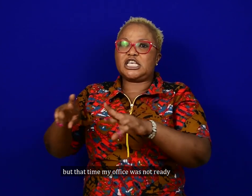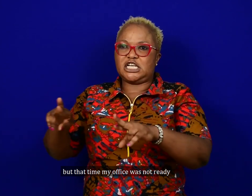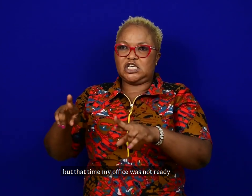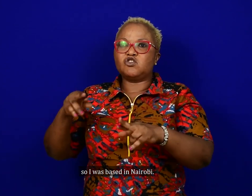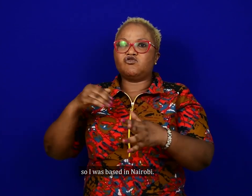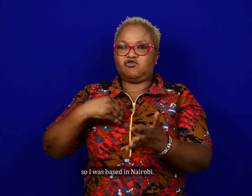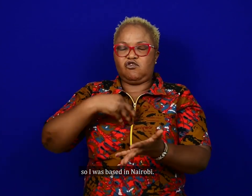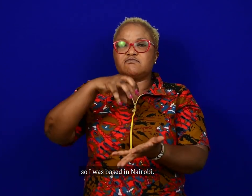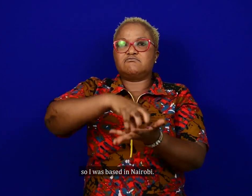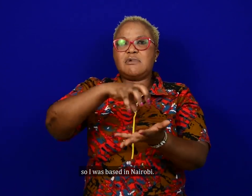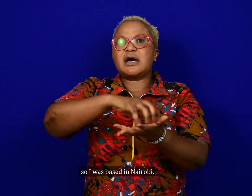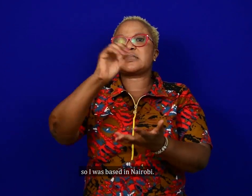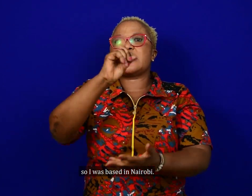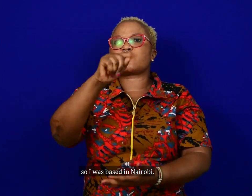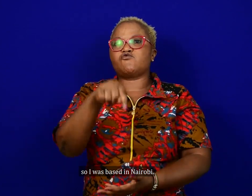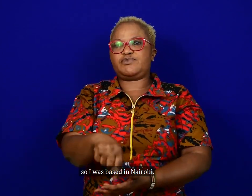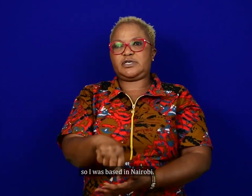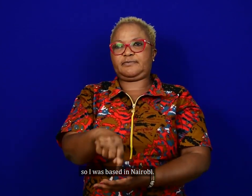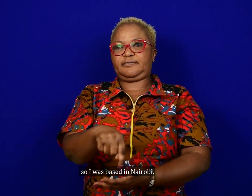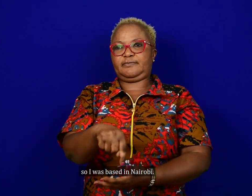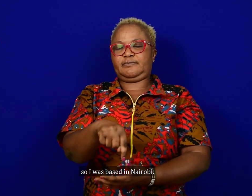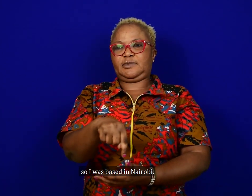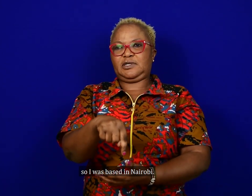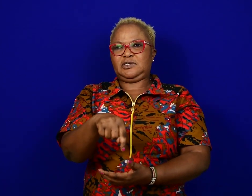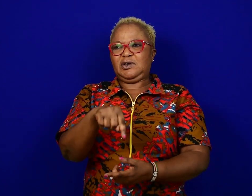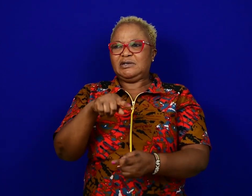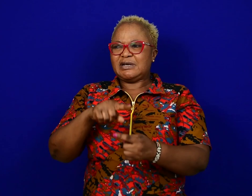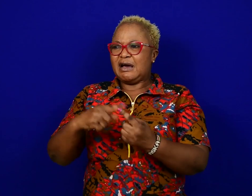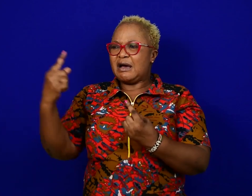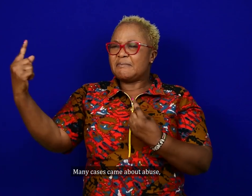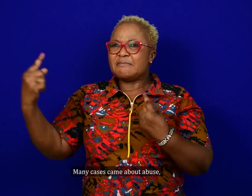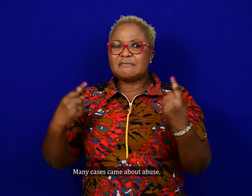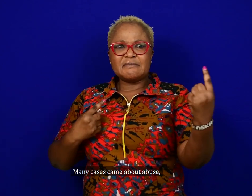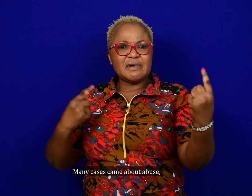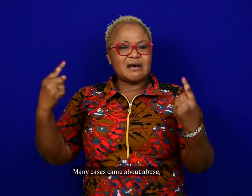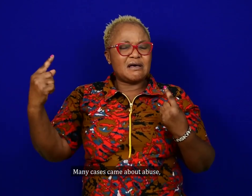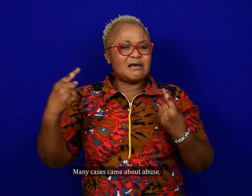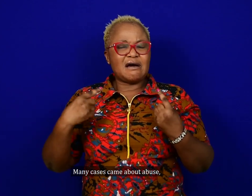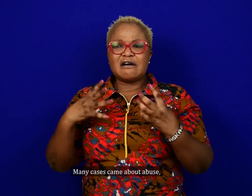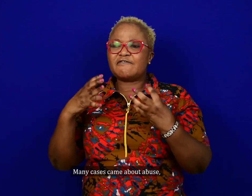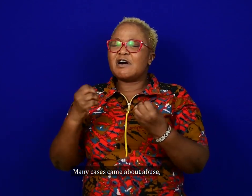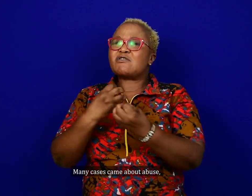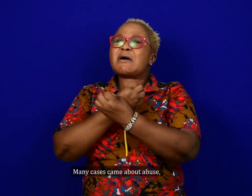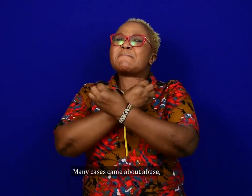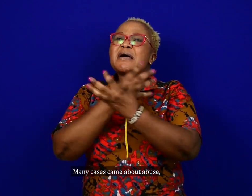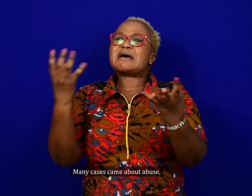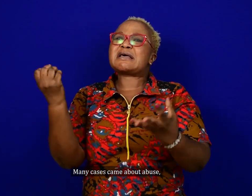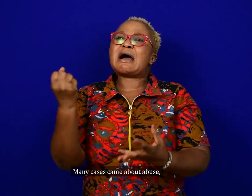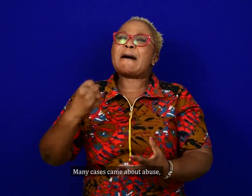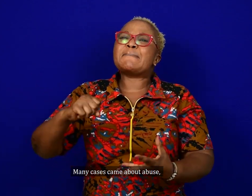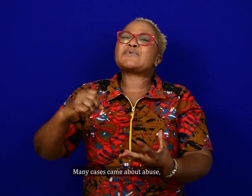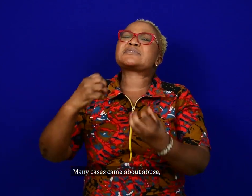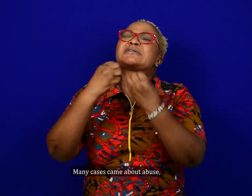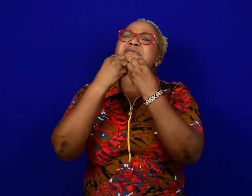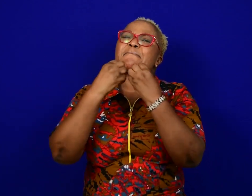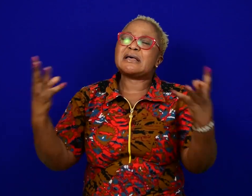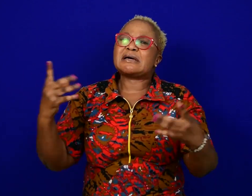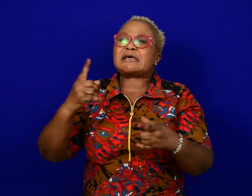so I was based in the Nairobi office. Many cases came about abuse, many of them,